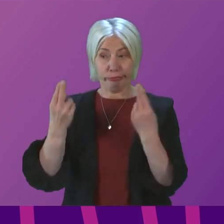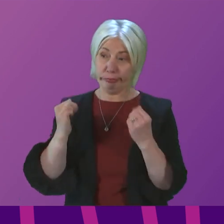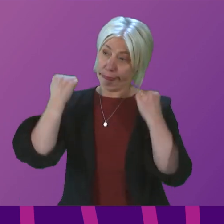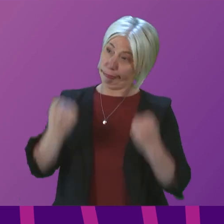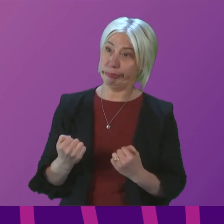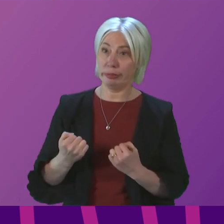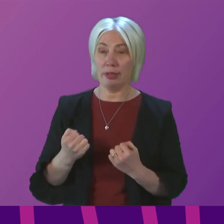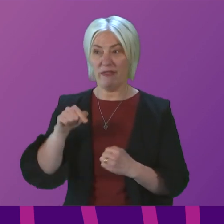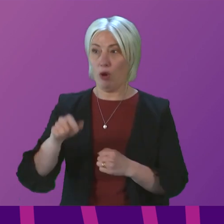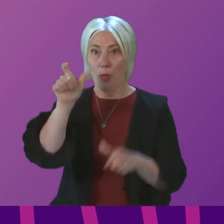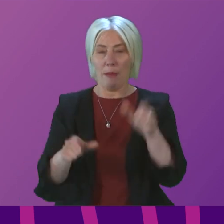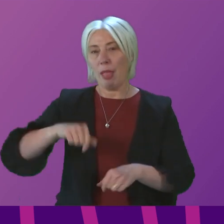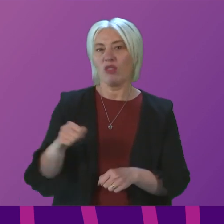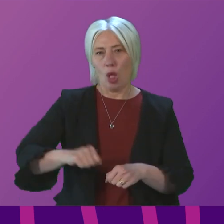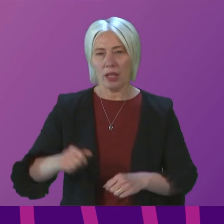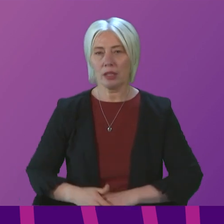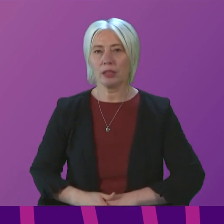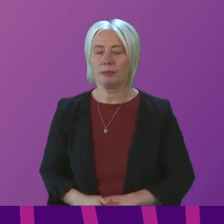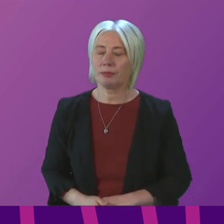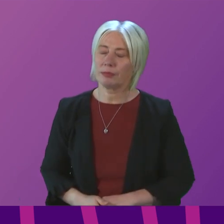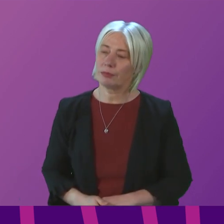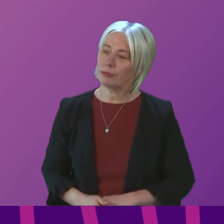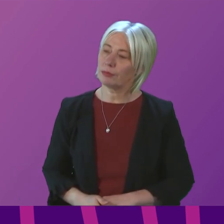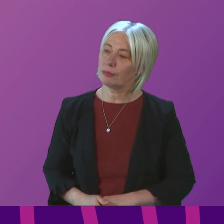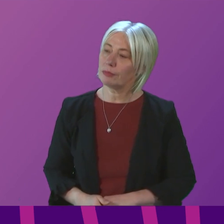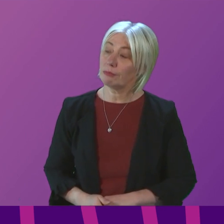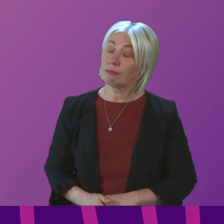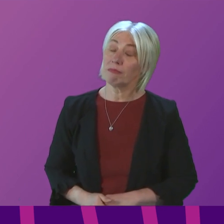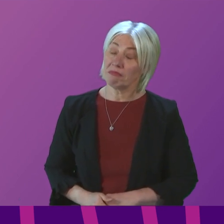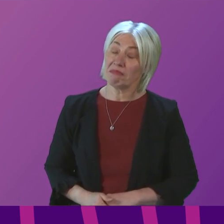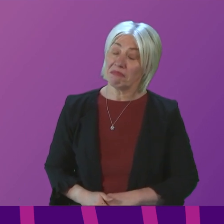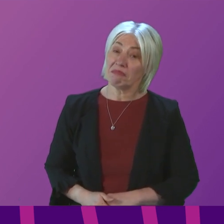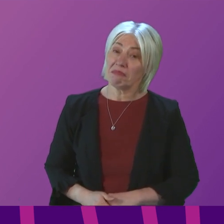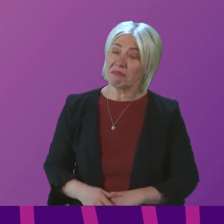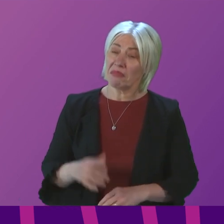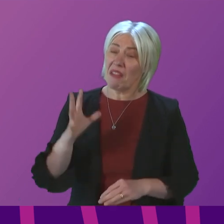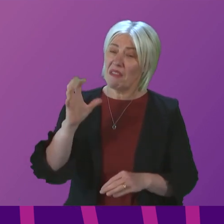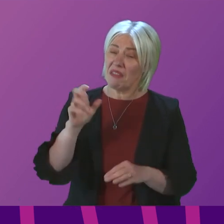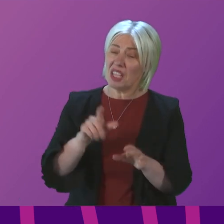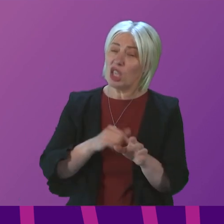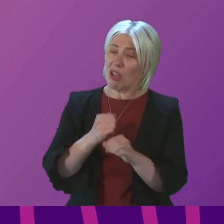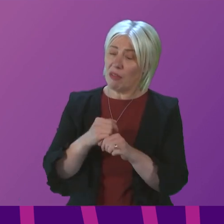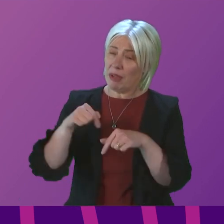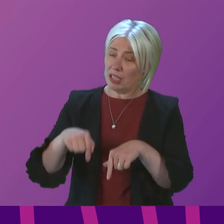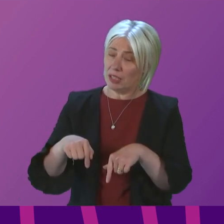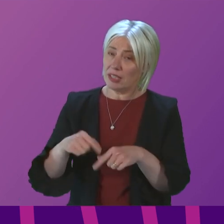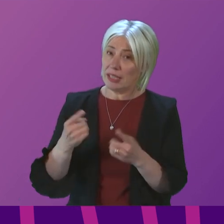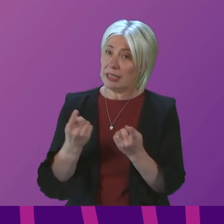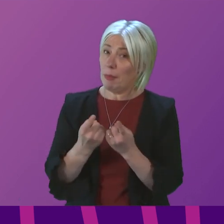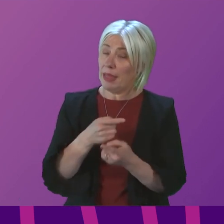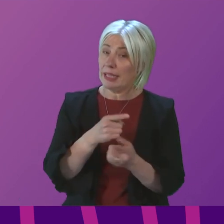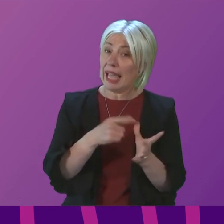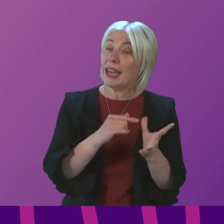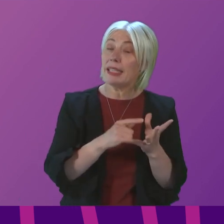Scotland. First Minister. Well, in terms of 15 years in government, just on some of the things Anna Sarwar has